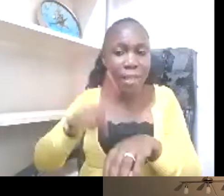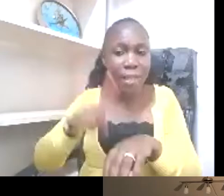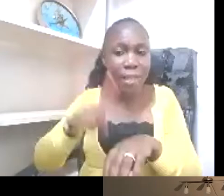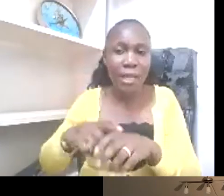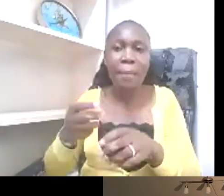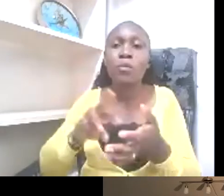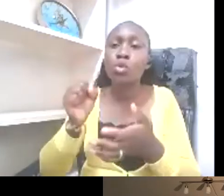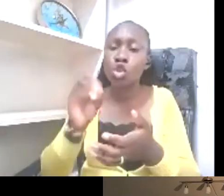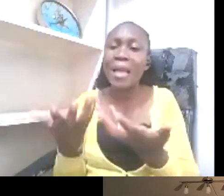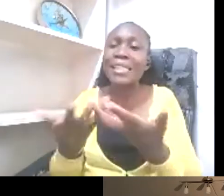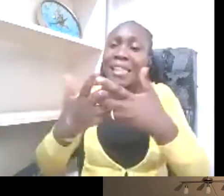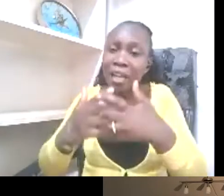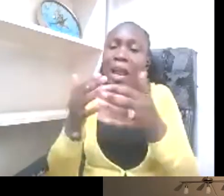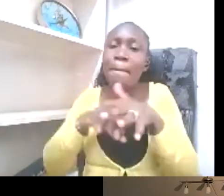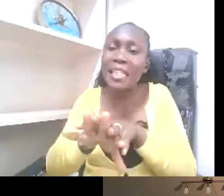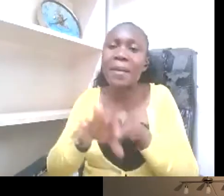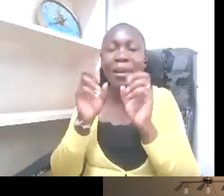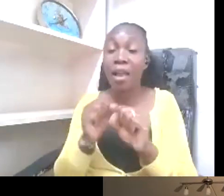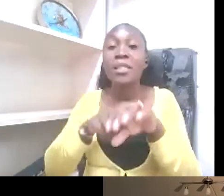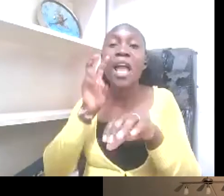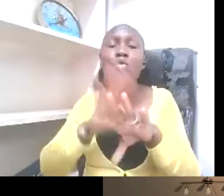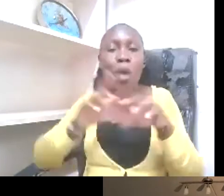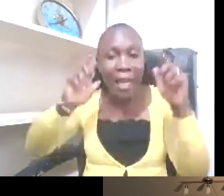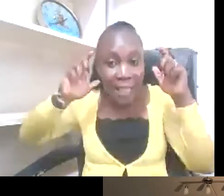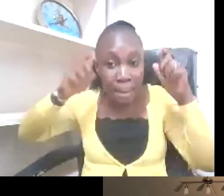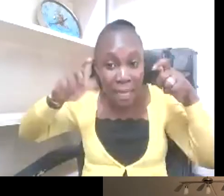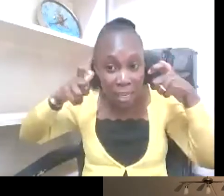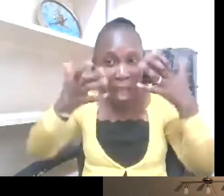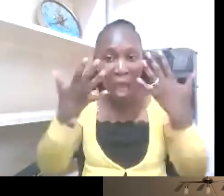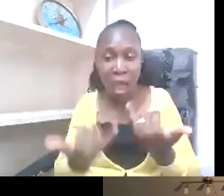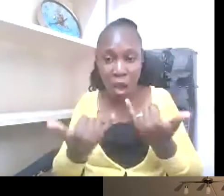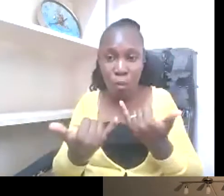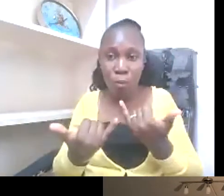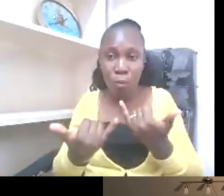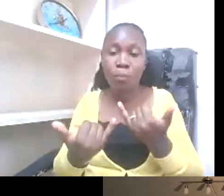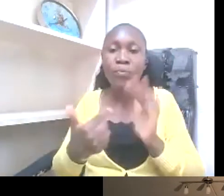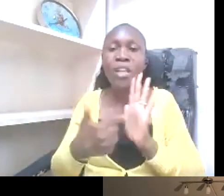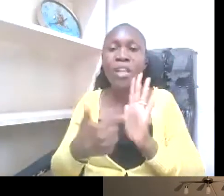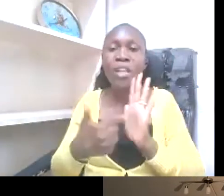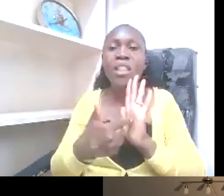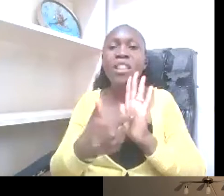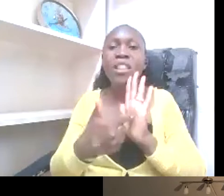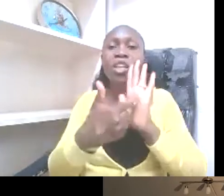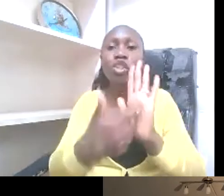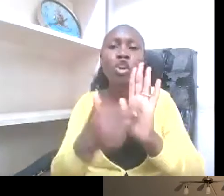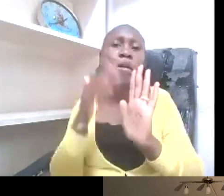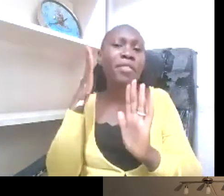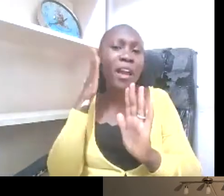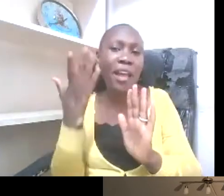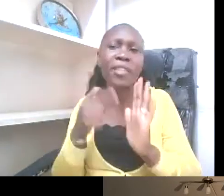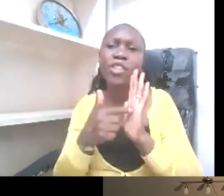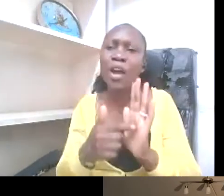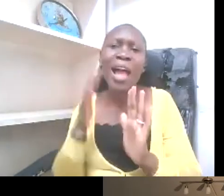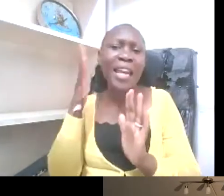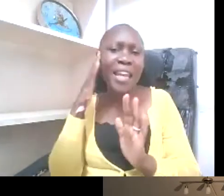at the media currently, the portrayal of the deaf are either superheroes or objects of PT. So currently,